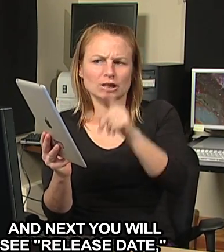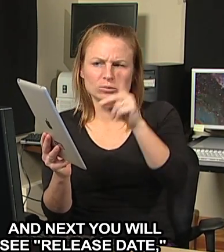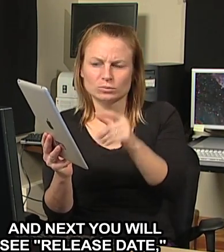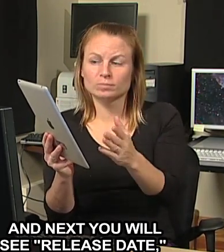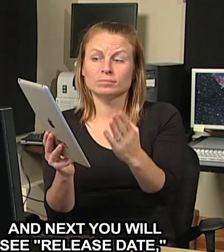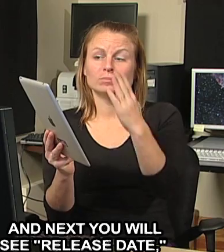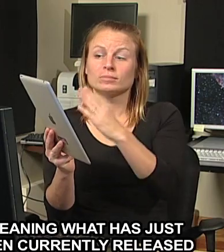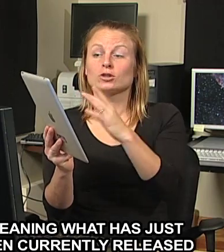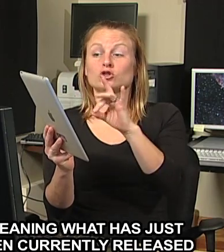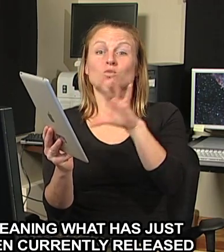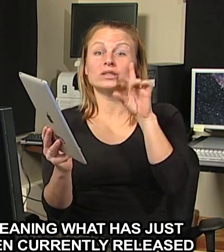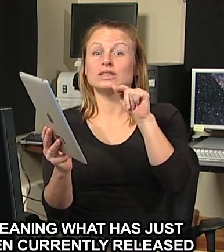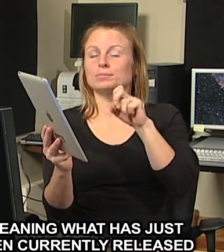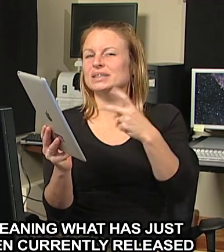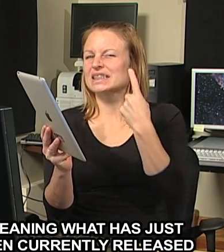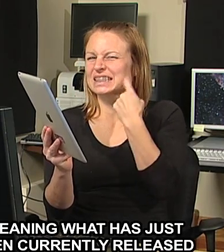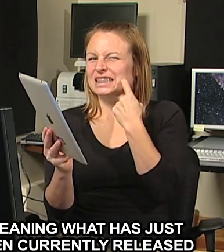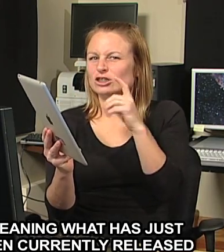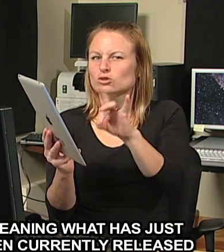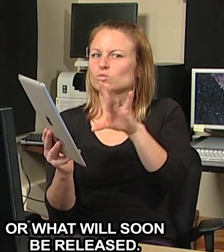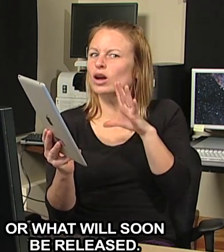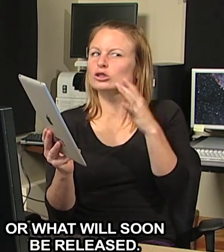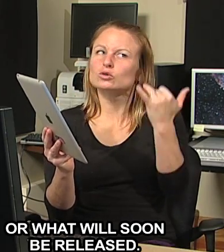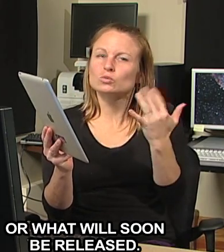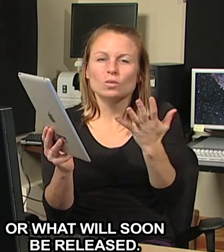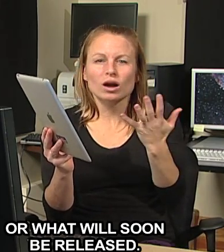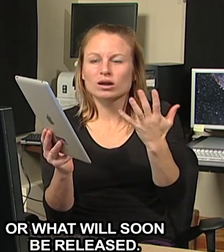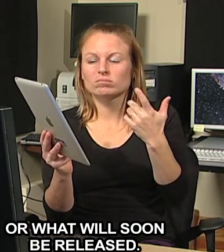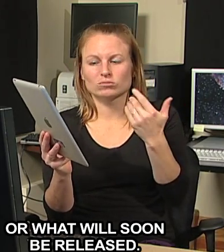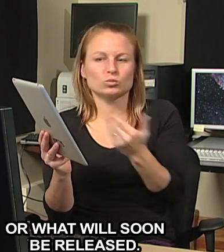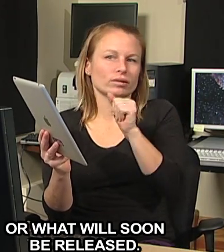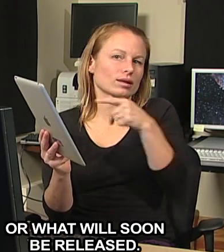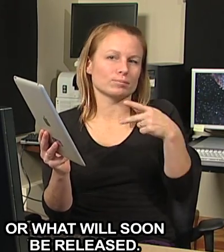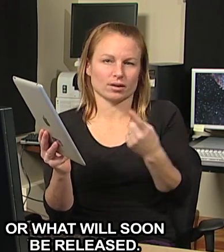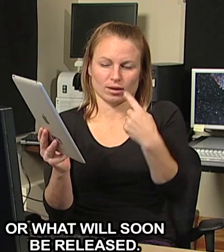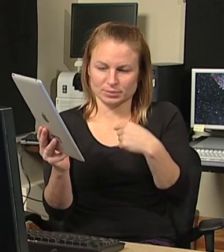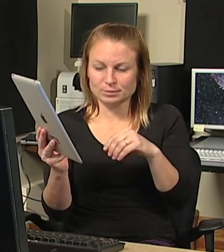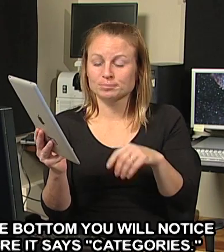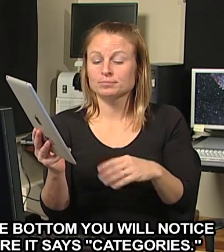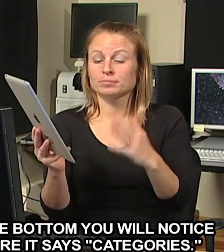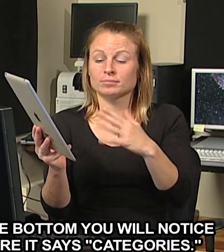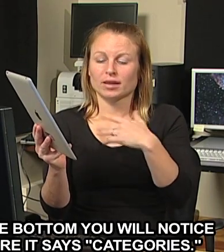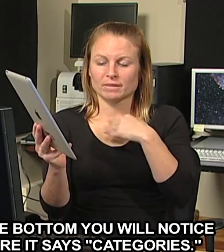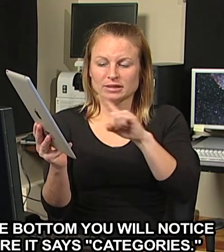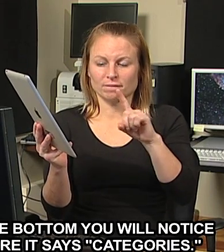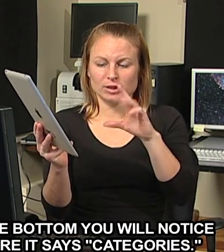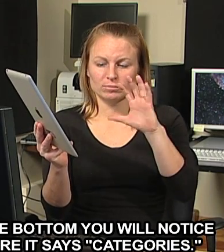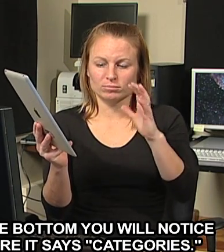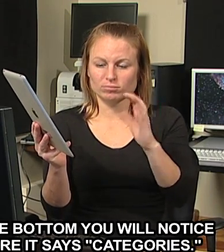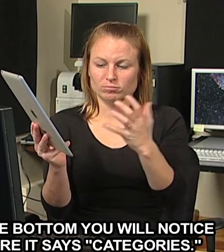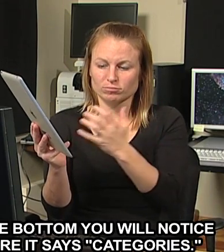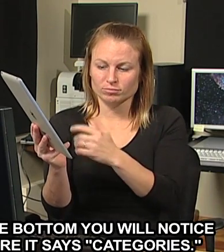date, meaning what has just been currently released or what will soon be released. At the bottom you'll notice where it says categories.